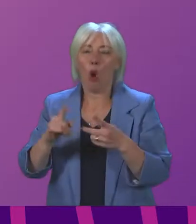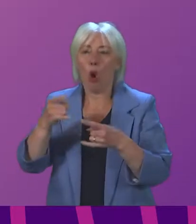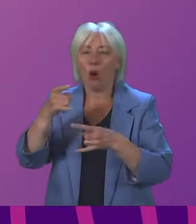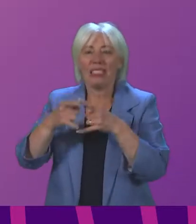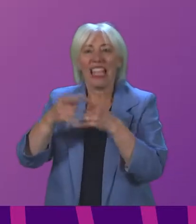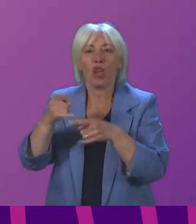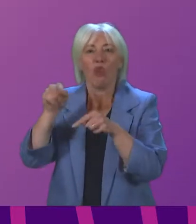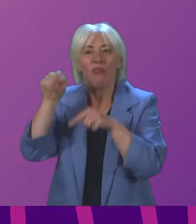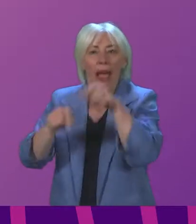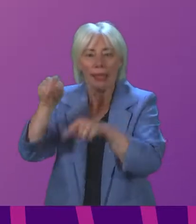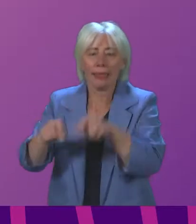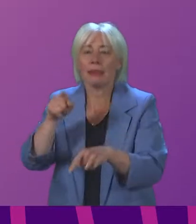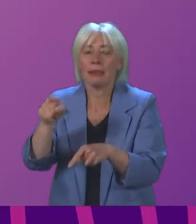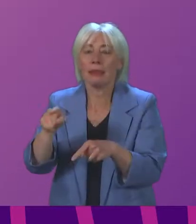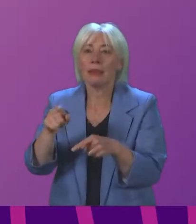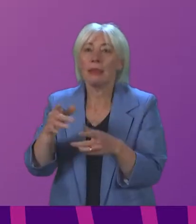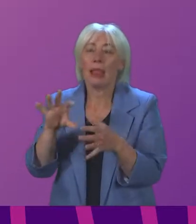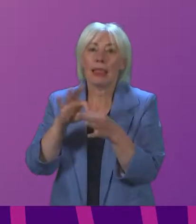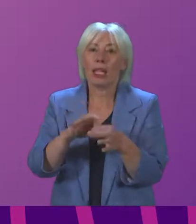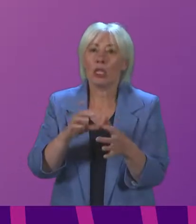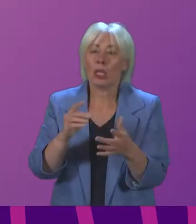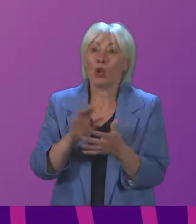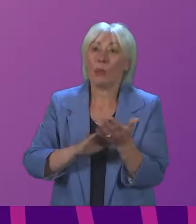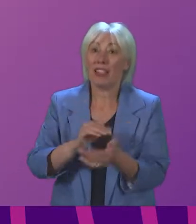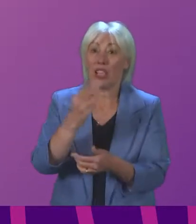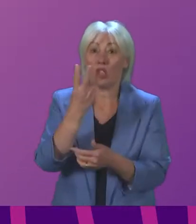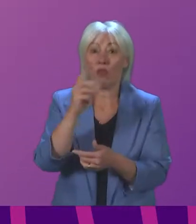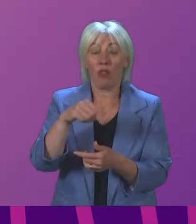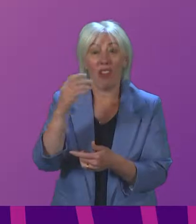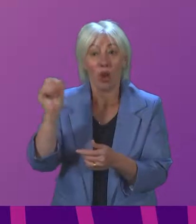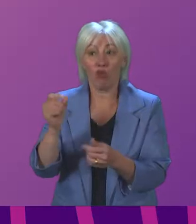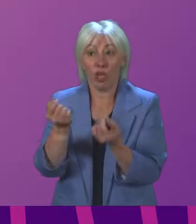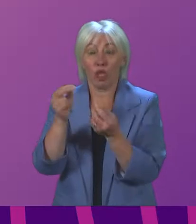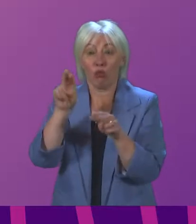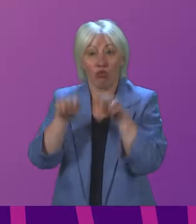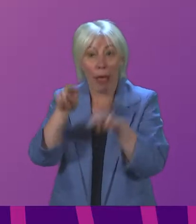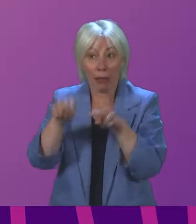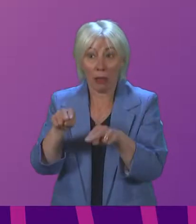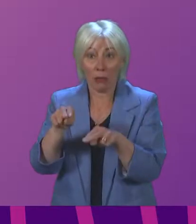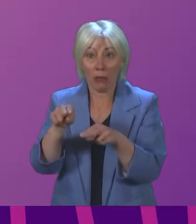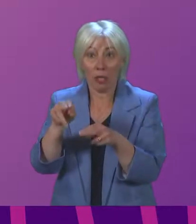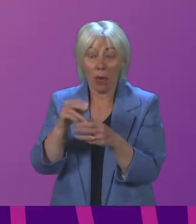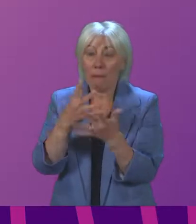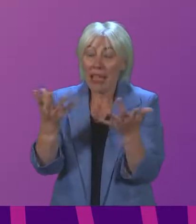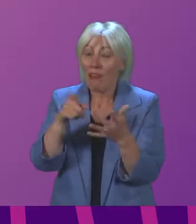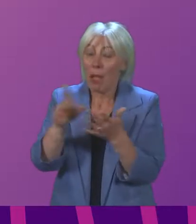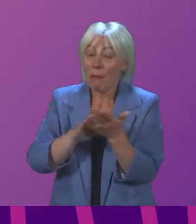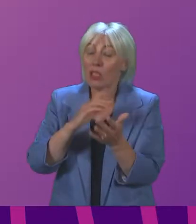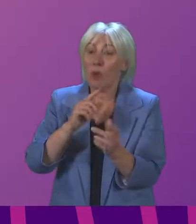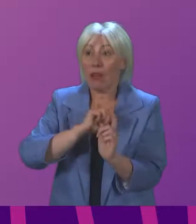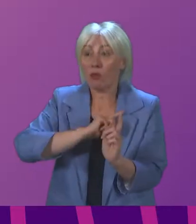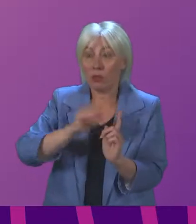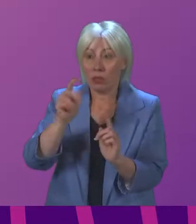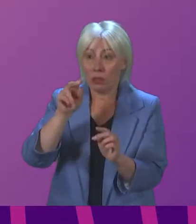That means many of the 3,500 trials will result in a conviction and imprisonment,